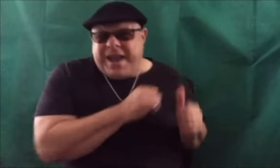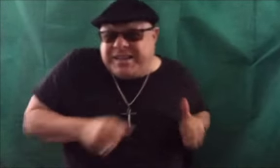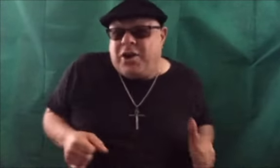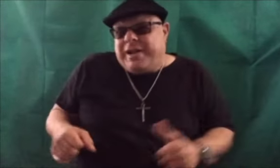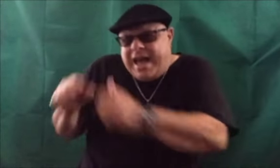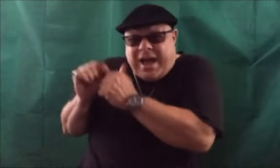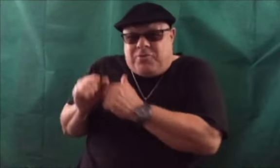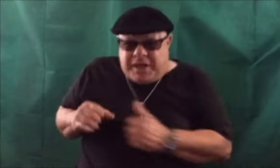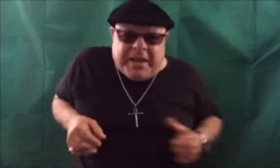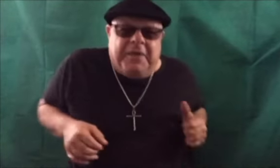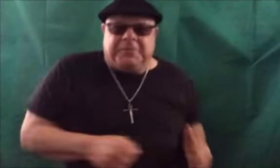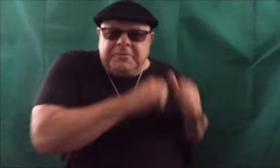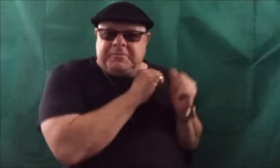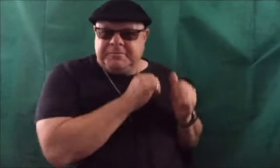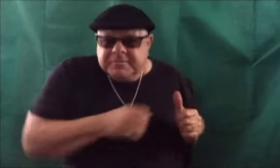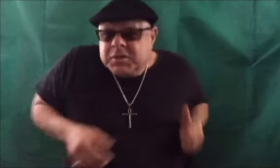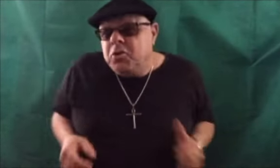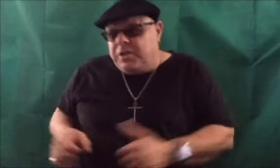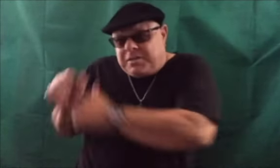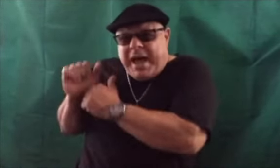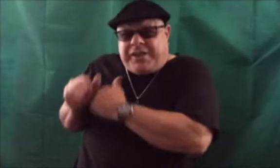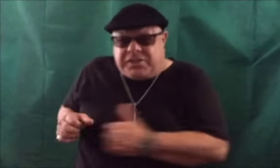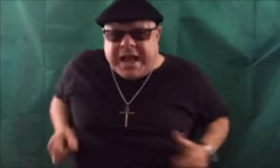Brandino in the house, yeah. Oh, this is my exercise.